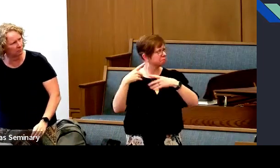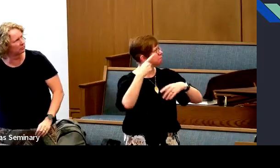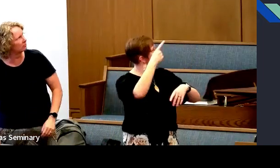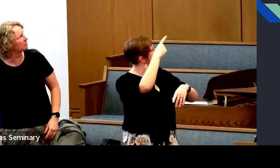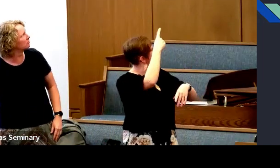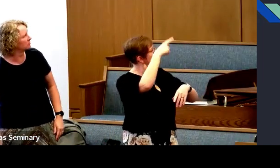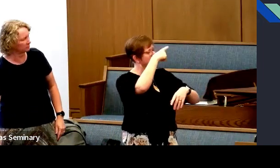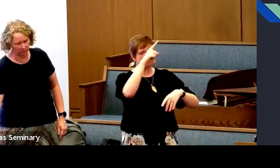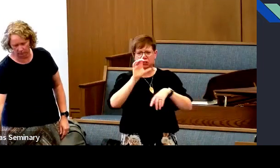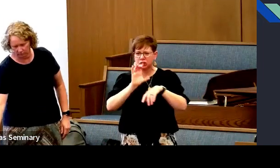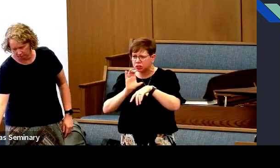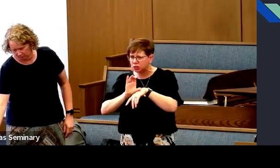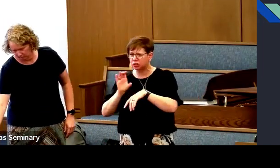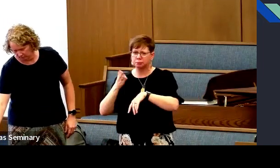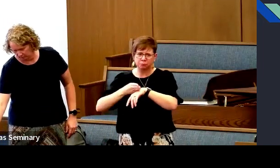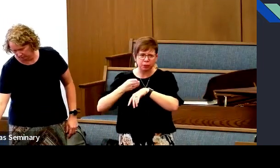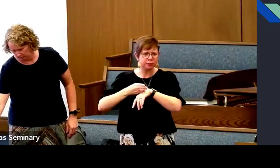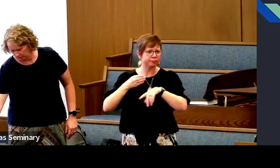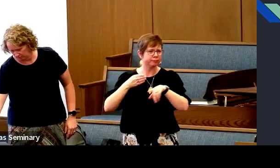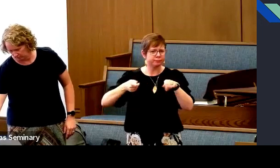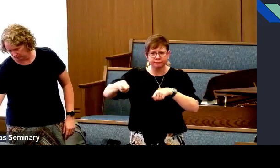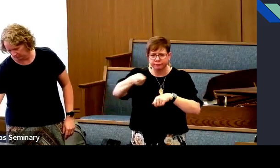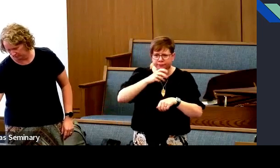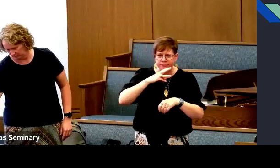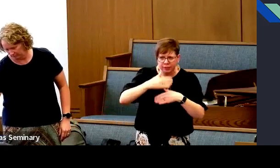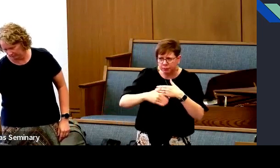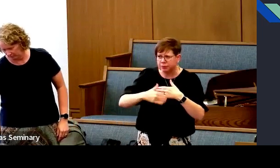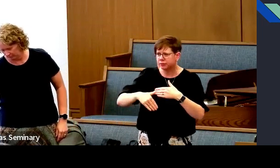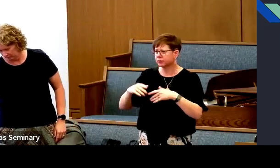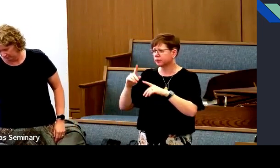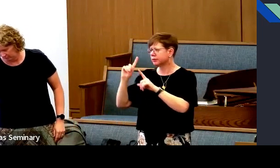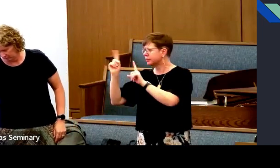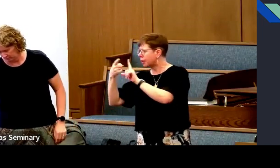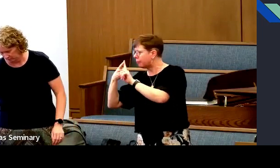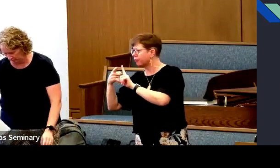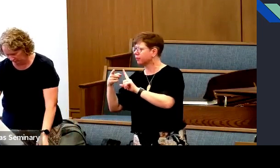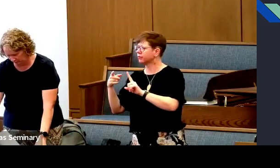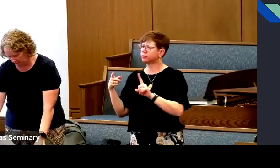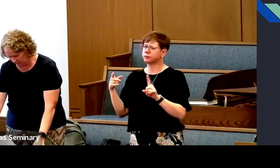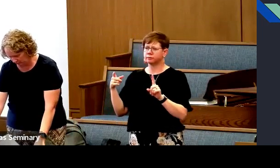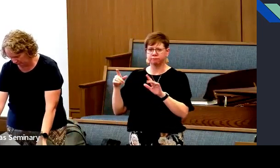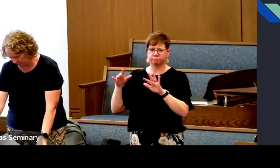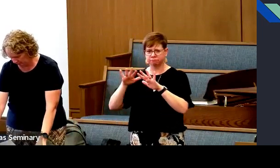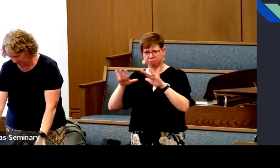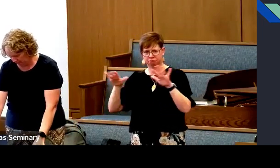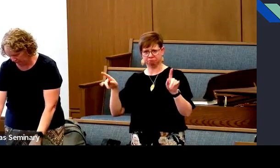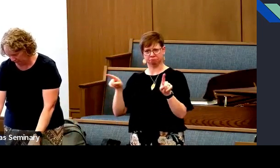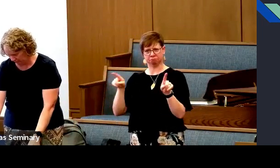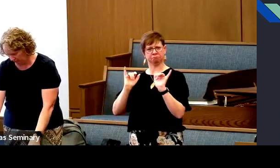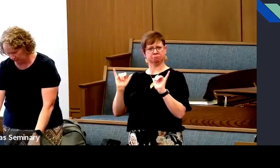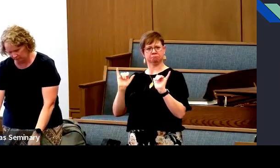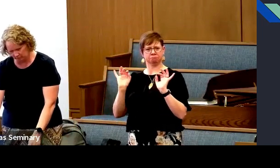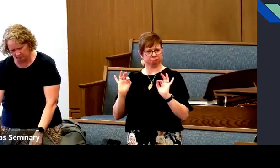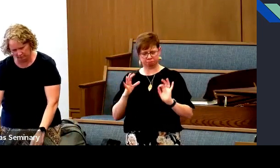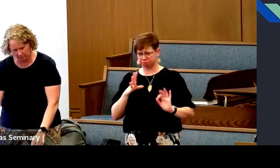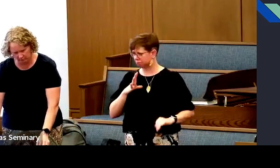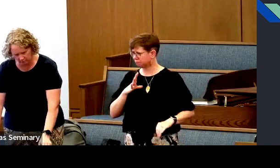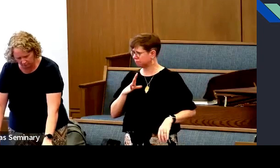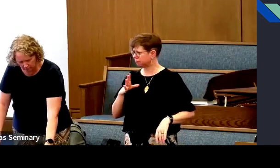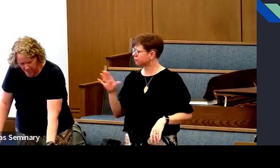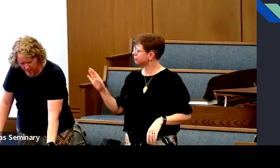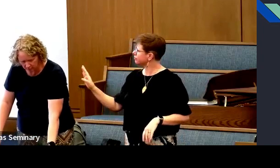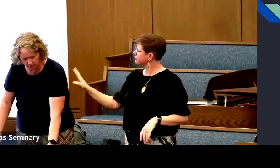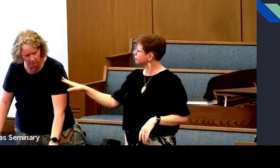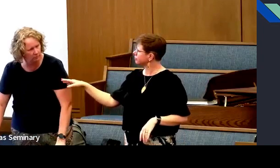Now, it's just like this that you sent. Bishop. Church. Temple. All of those